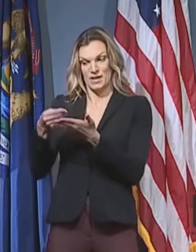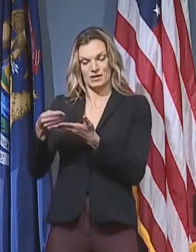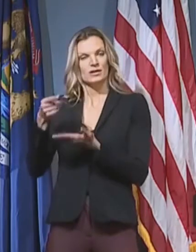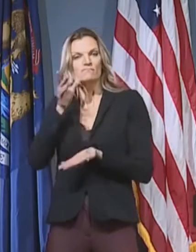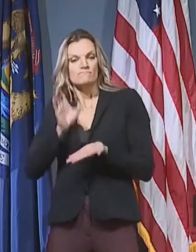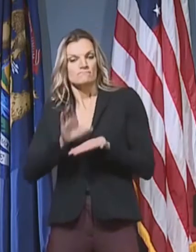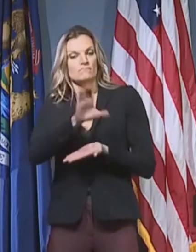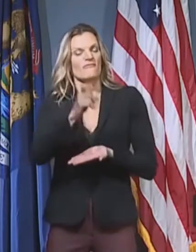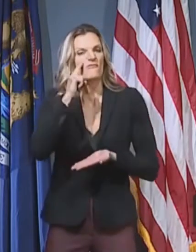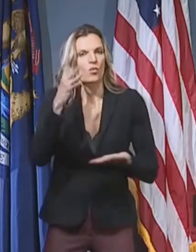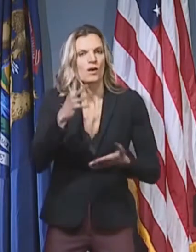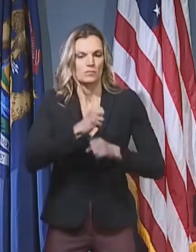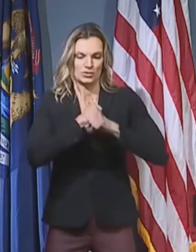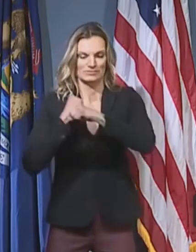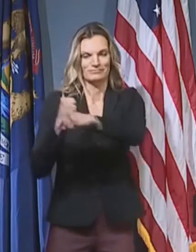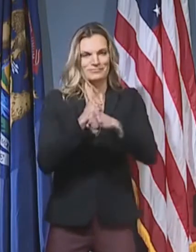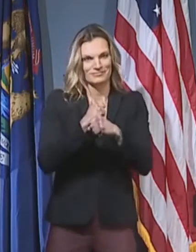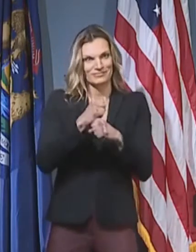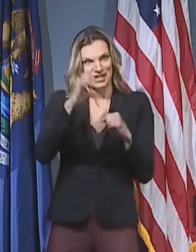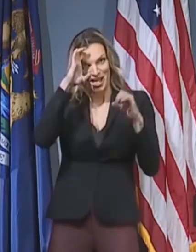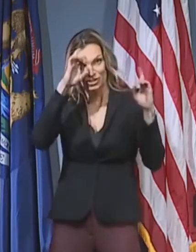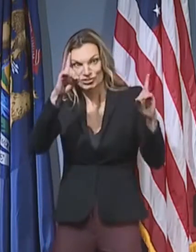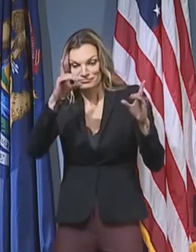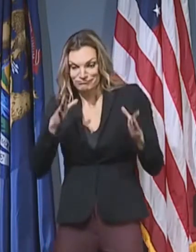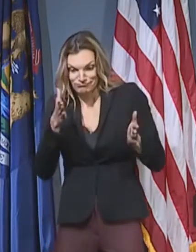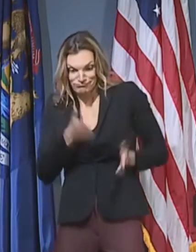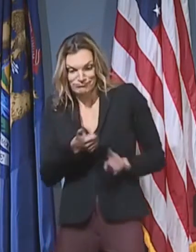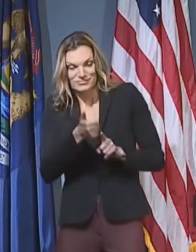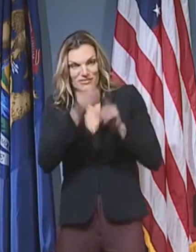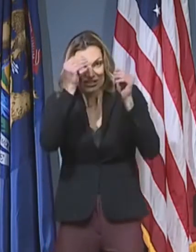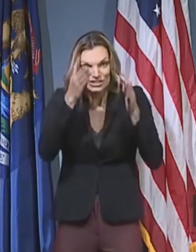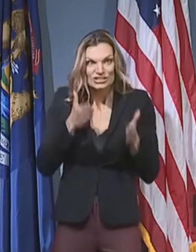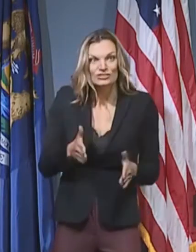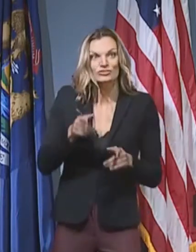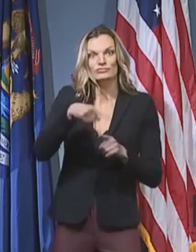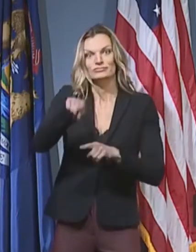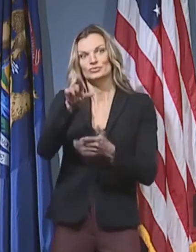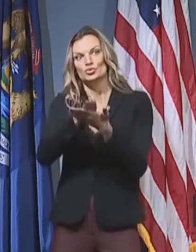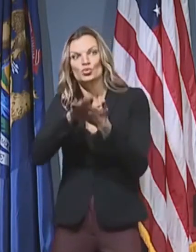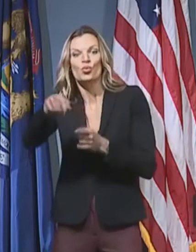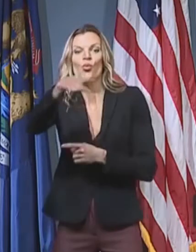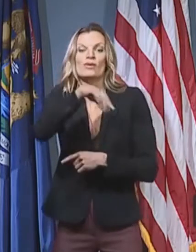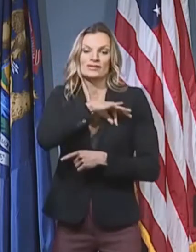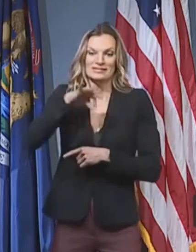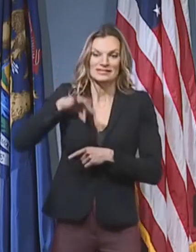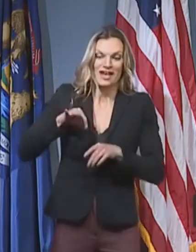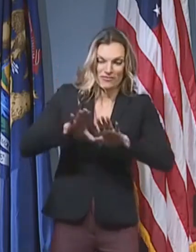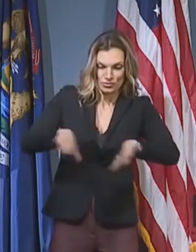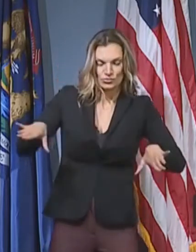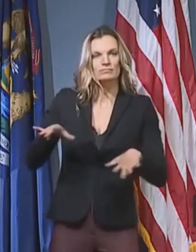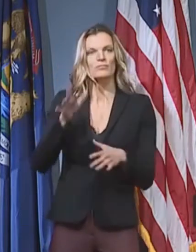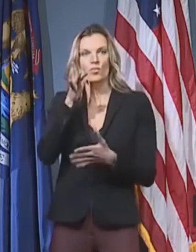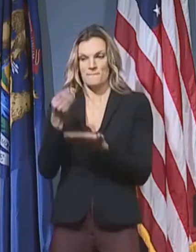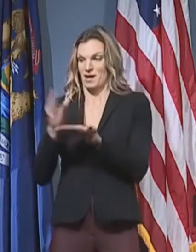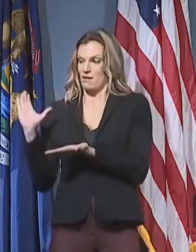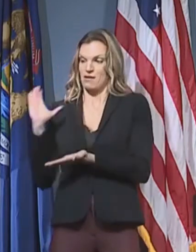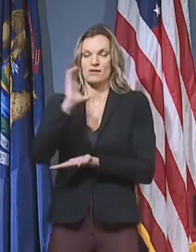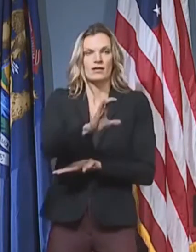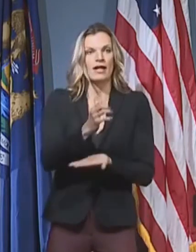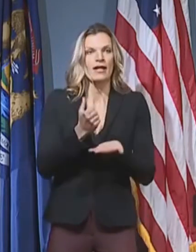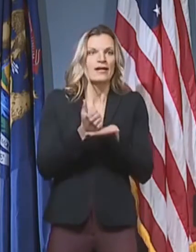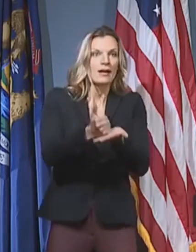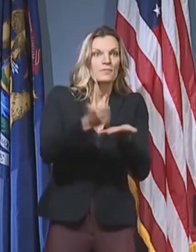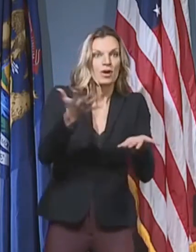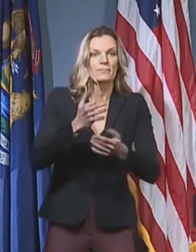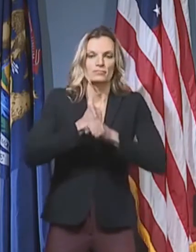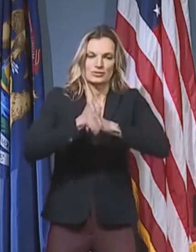educators and support staff. And in order to do just that and ensure critical support for our schools, whether it's helping them access